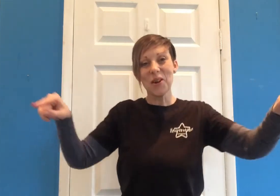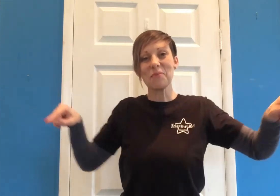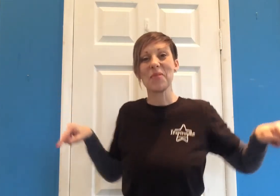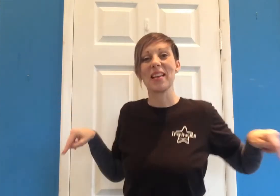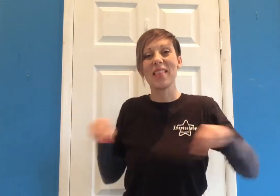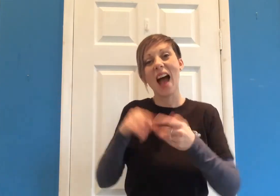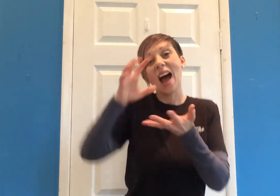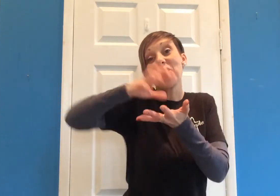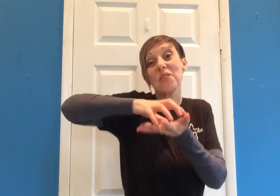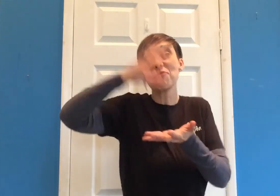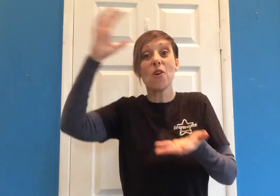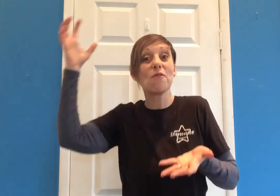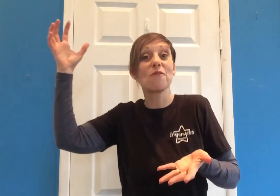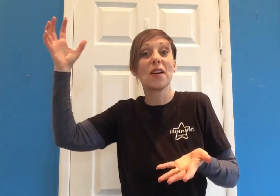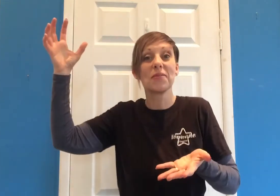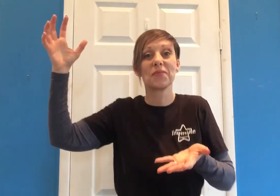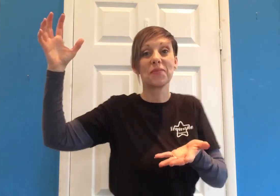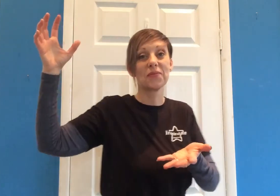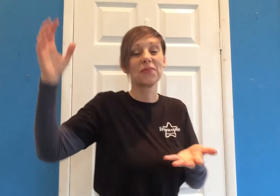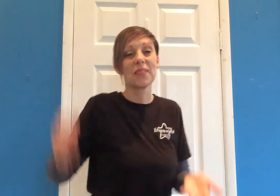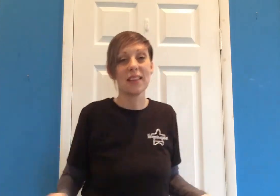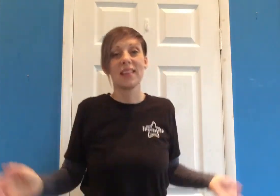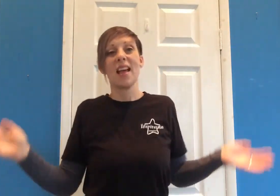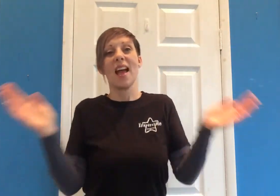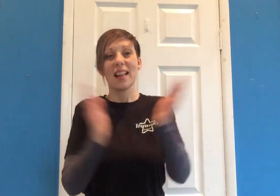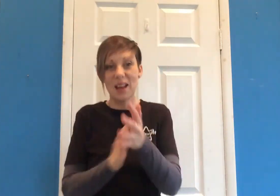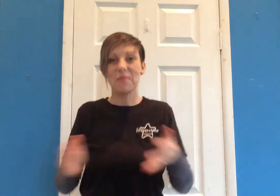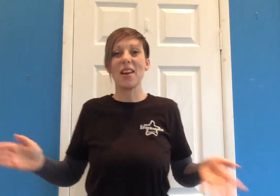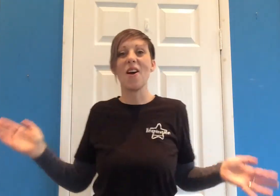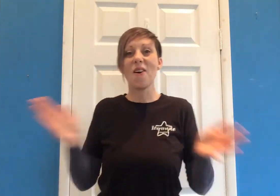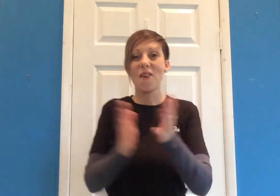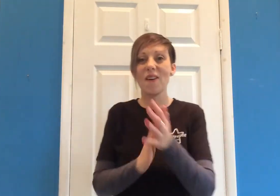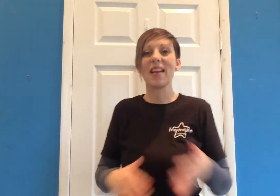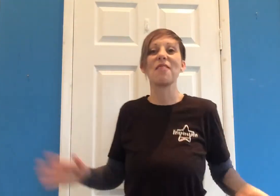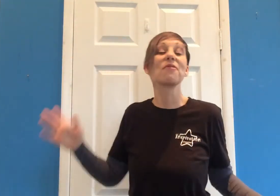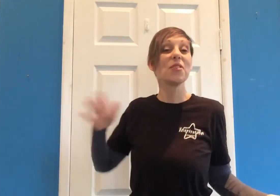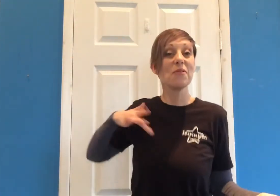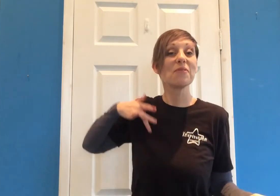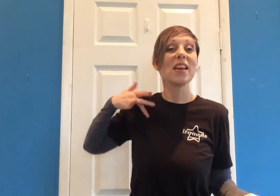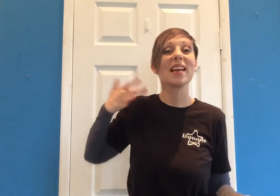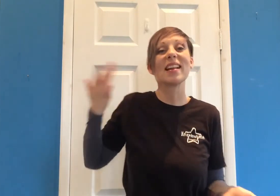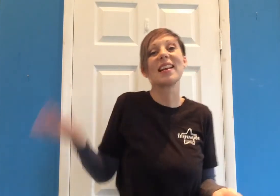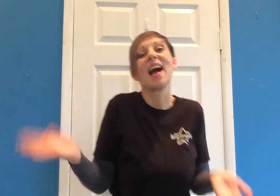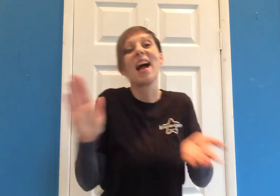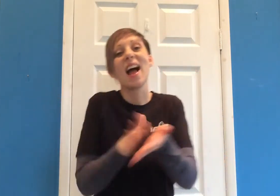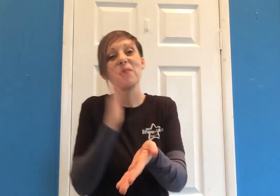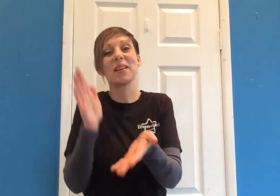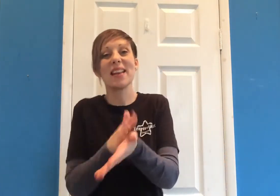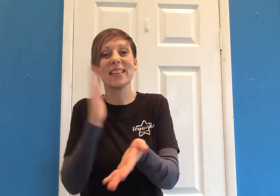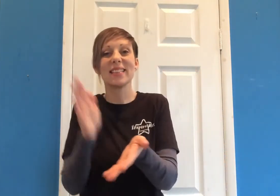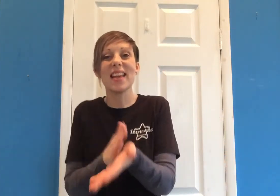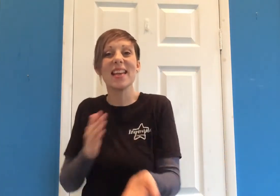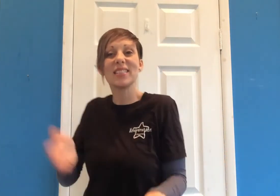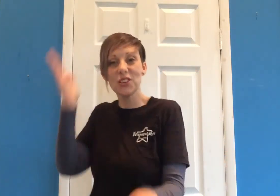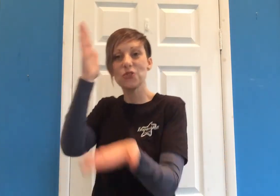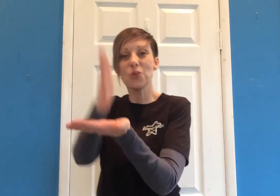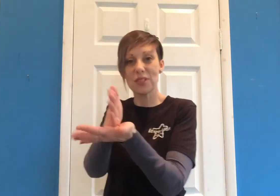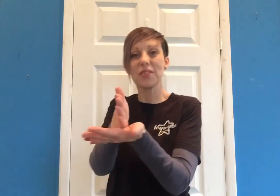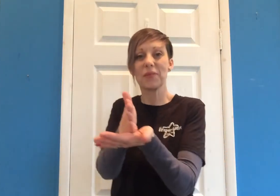I don't know, but because I'm happy, never know if you feel like the happiness is true, but